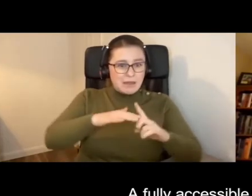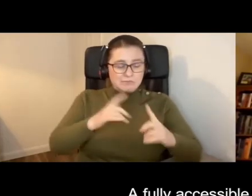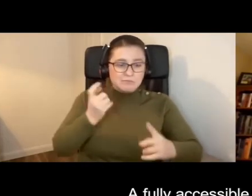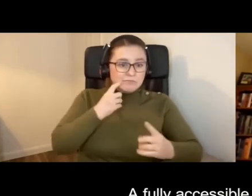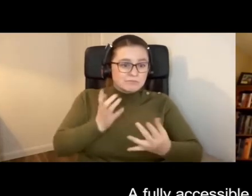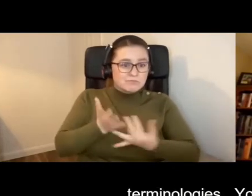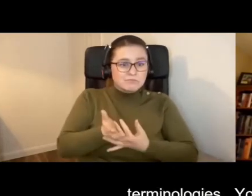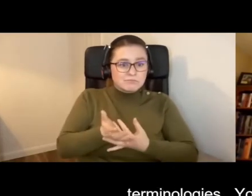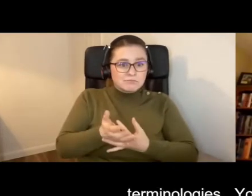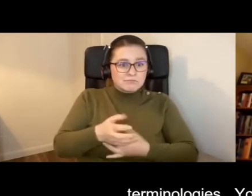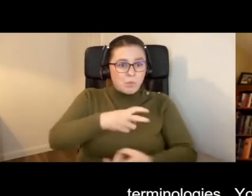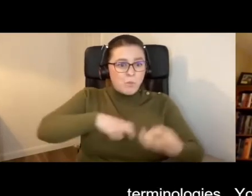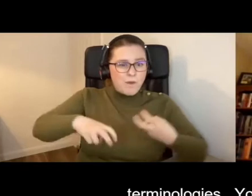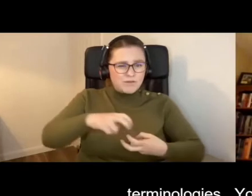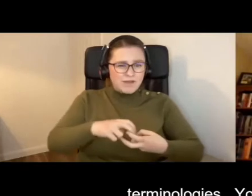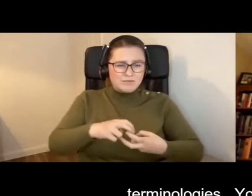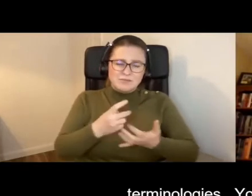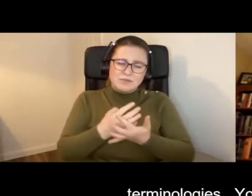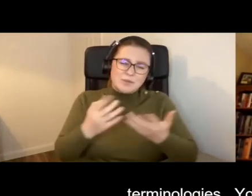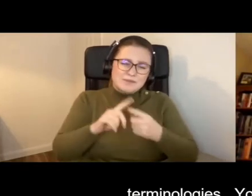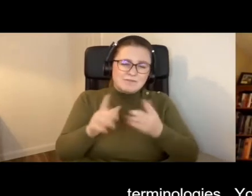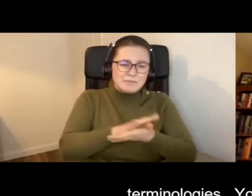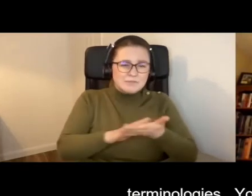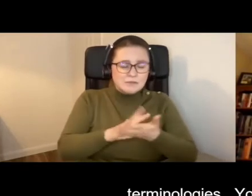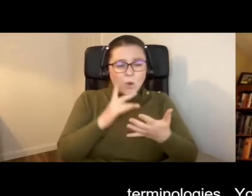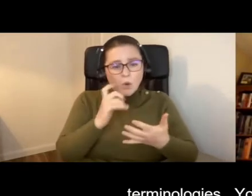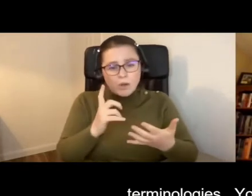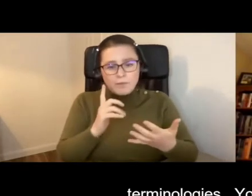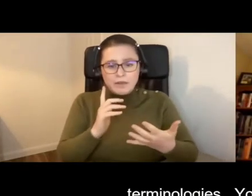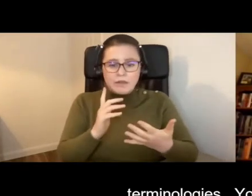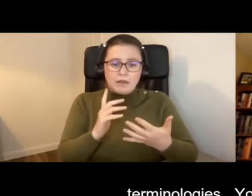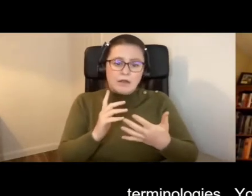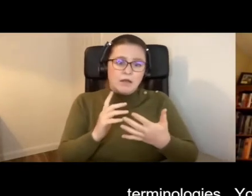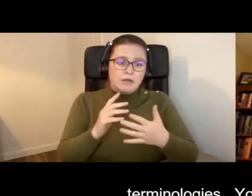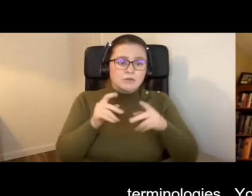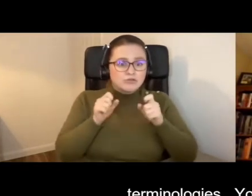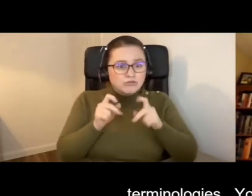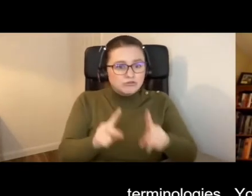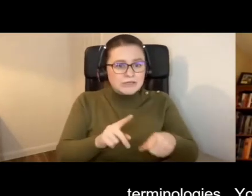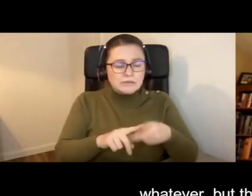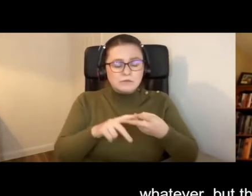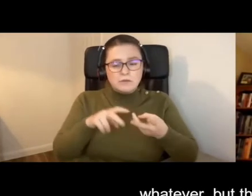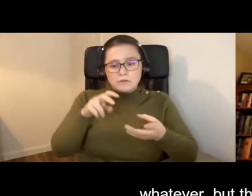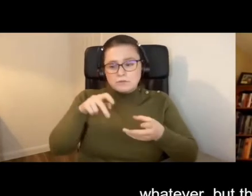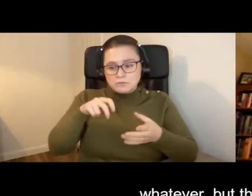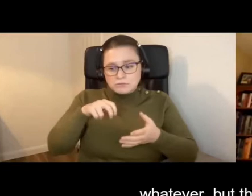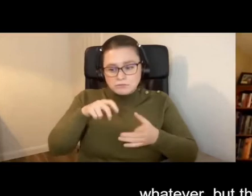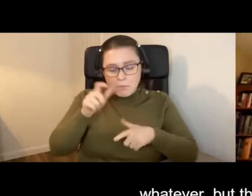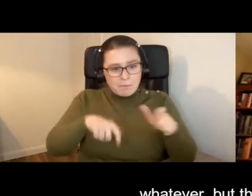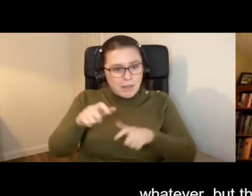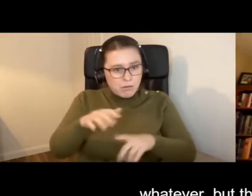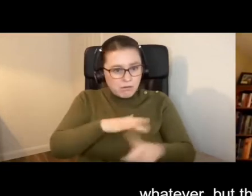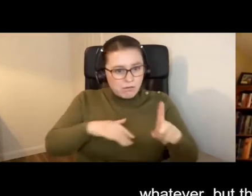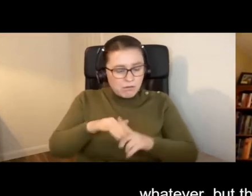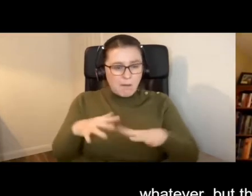has so many different terminologies, you can have it as street scene, pedestrian area, public